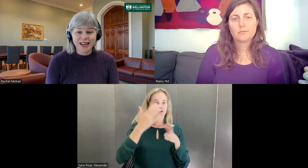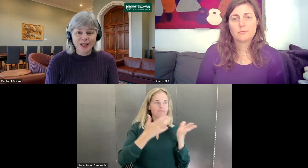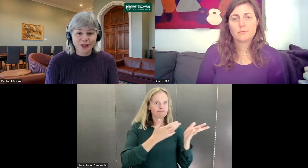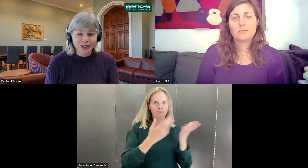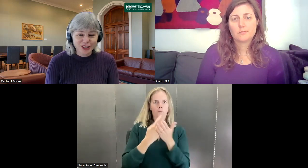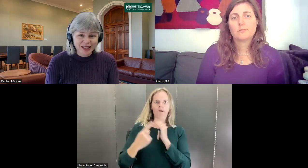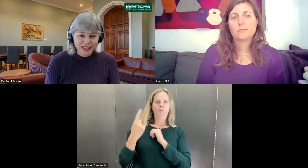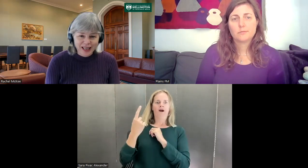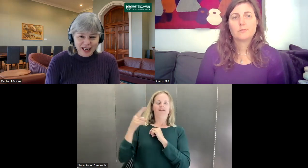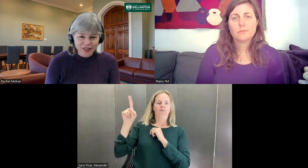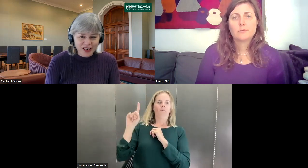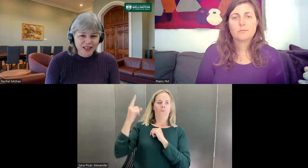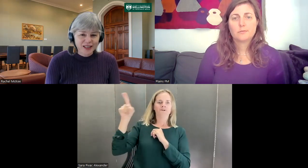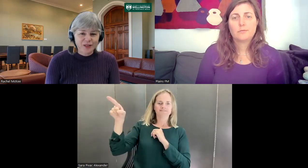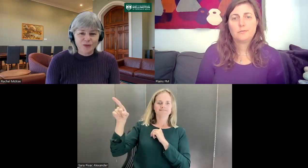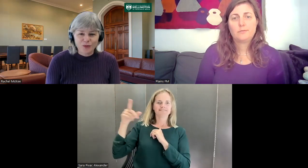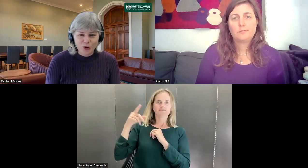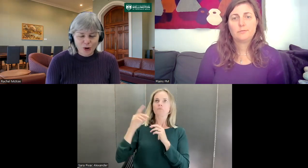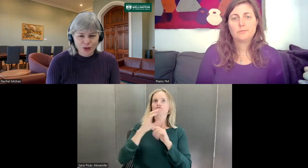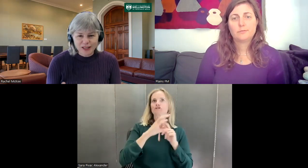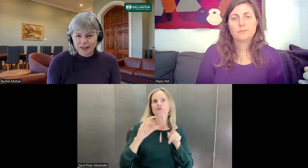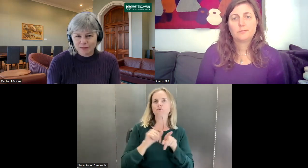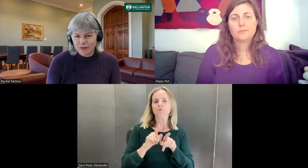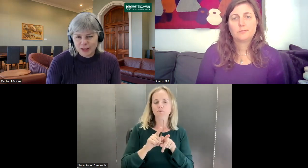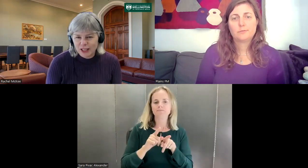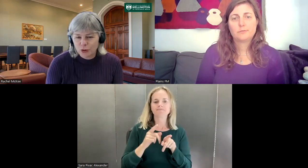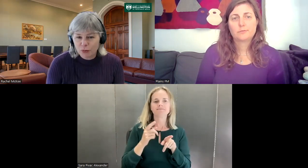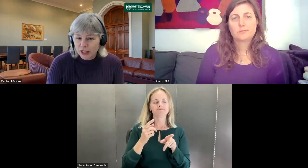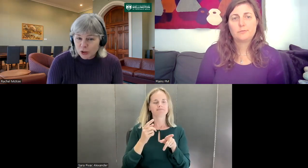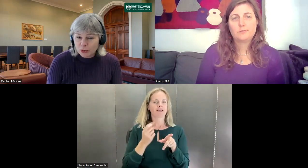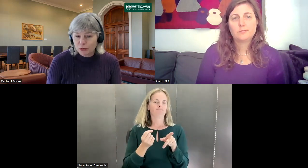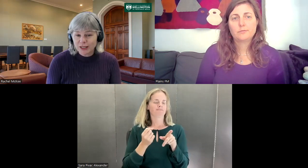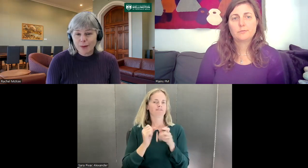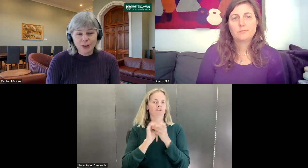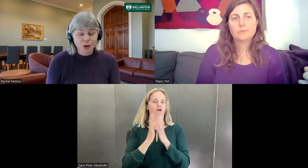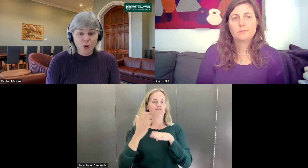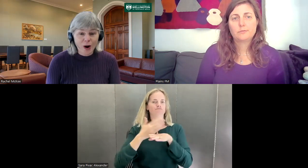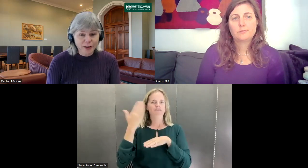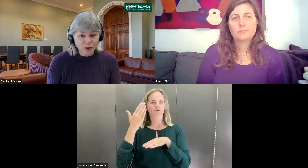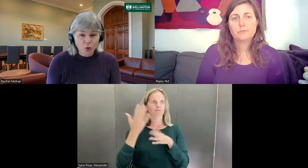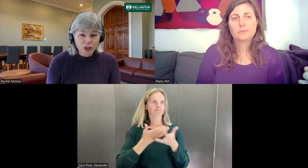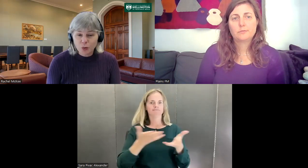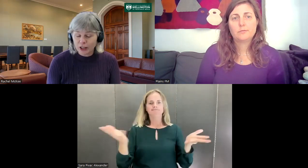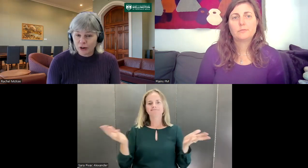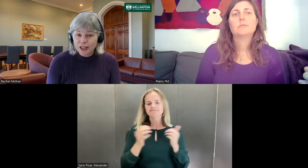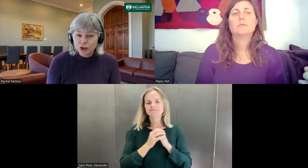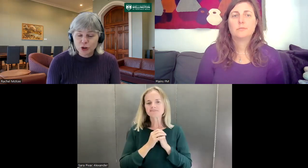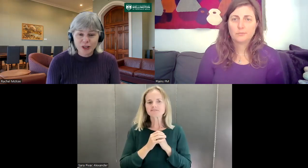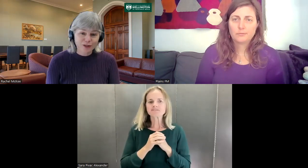language. And then, you know, there's the issue of preschools. For example, there's only one in Auckland, one in Christchurch where deaf